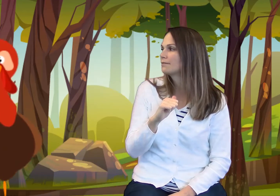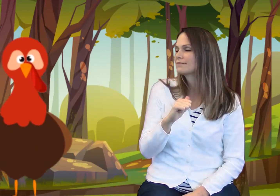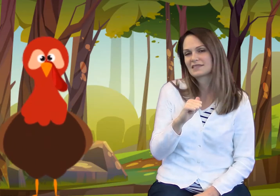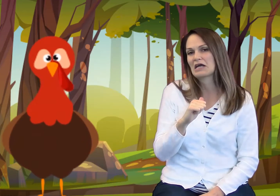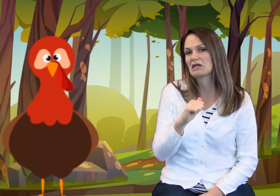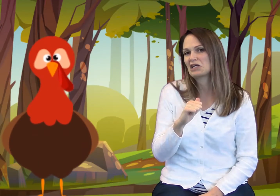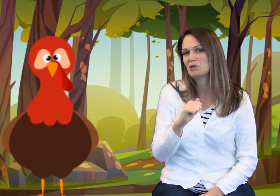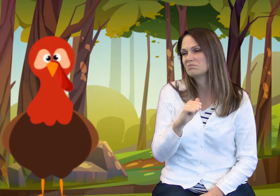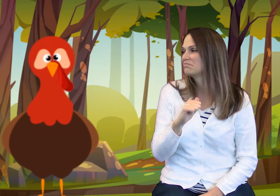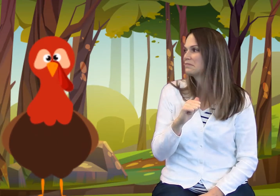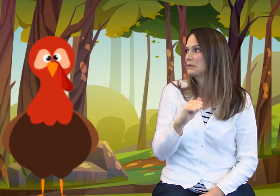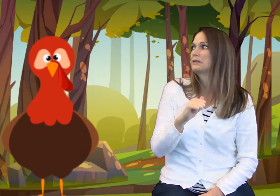It's kind of cute.